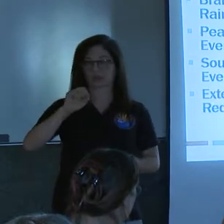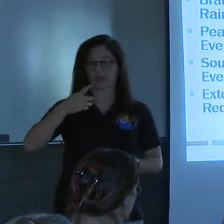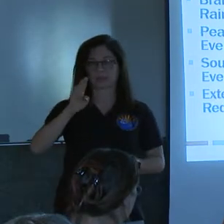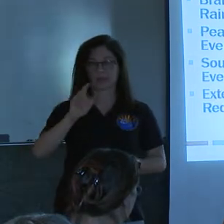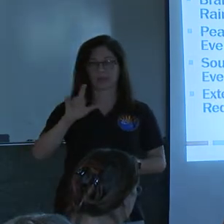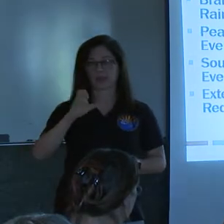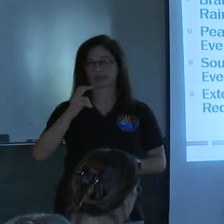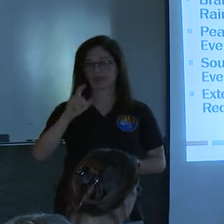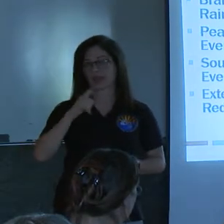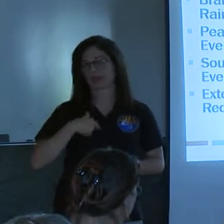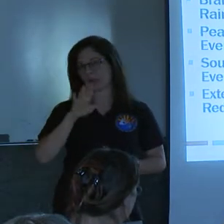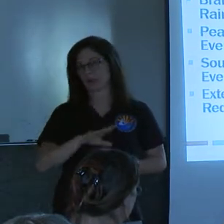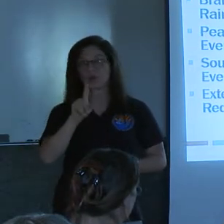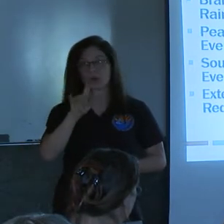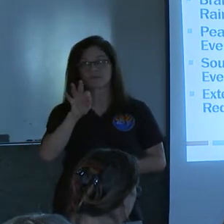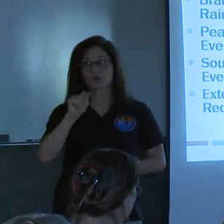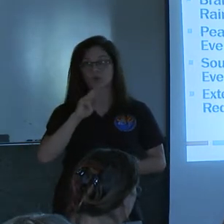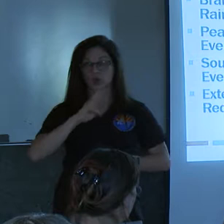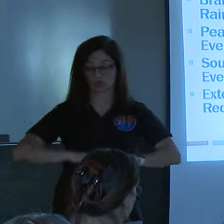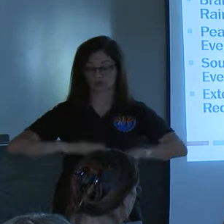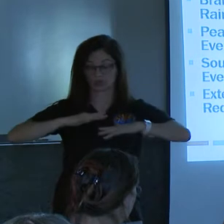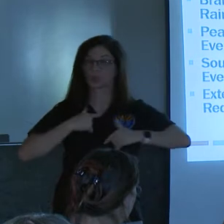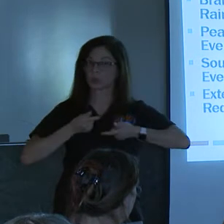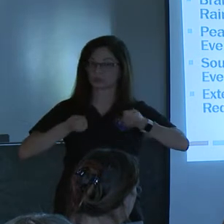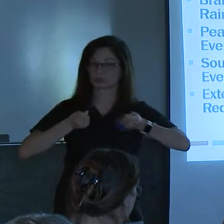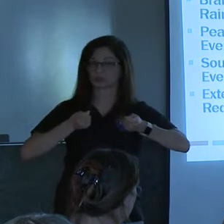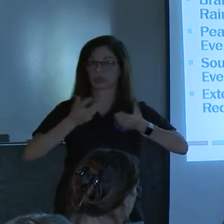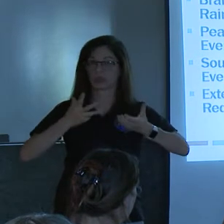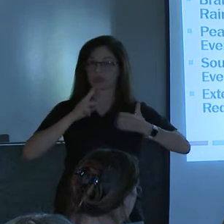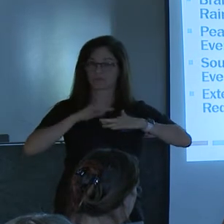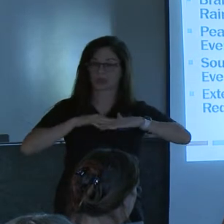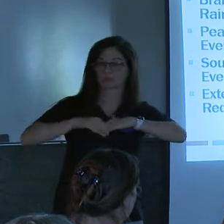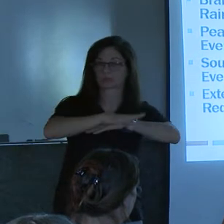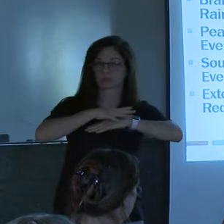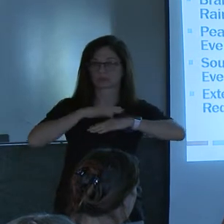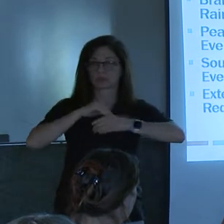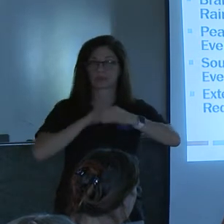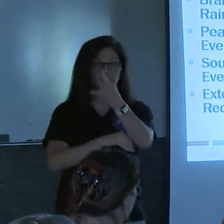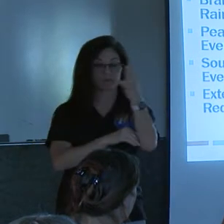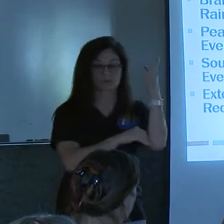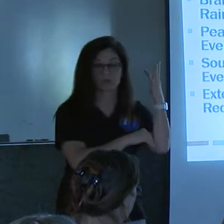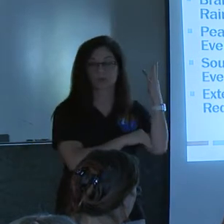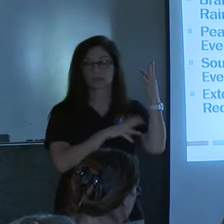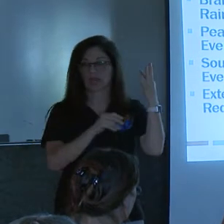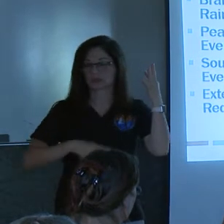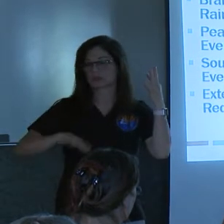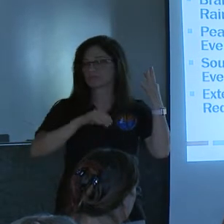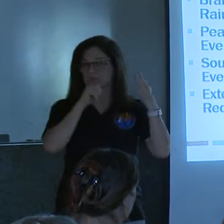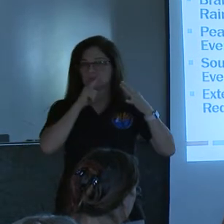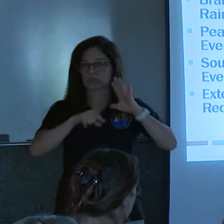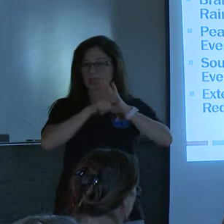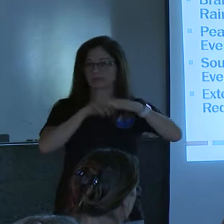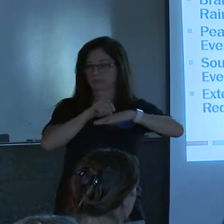where it only had about a foot of water in it. So we were able to mitigate a lot of the flood impacts in the forest that didn't negatively impact the